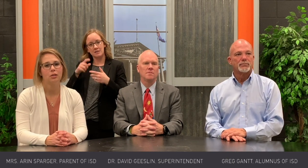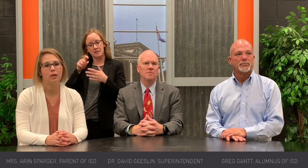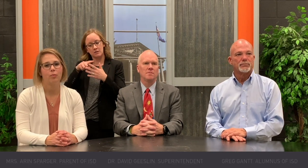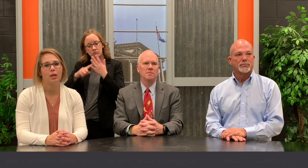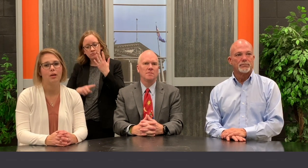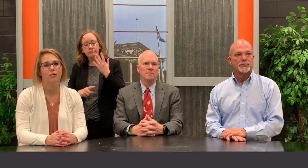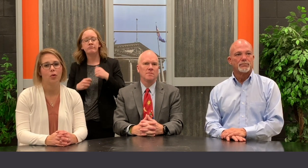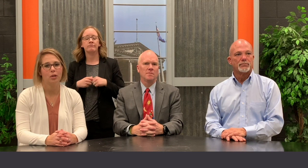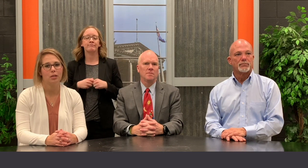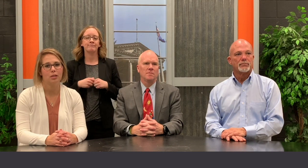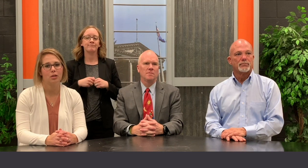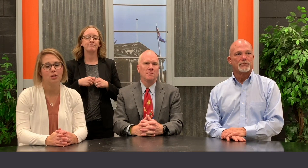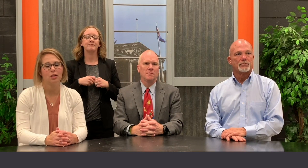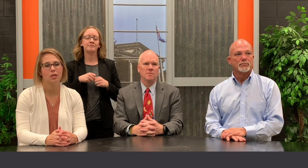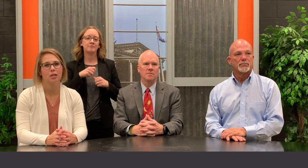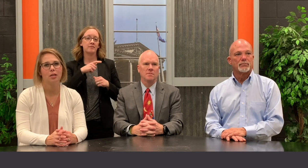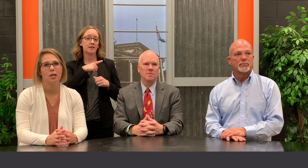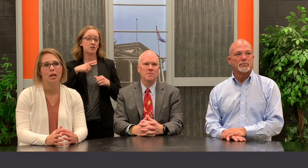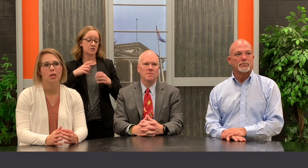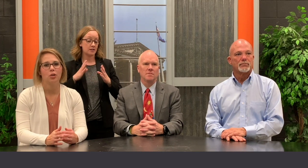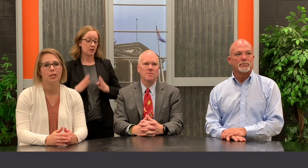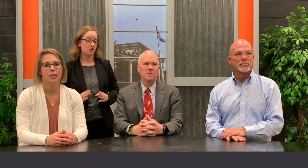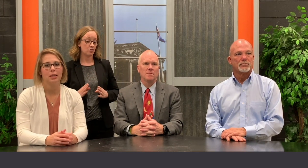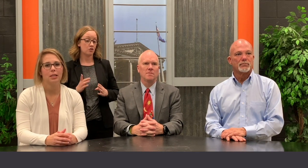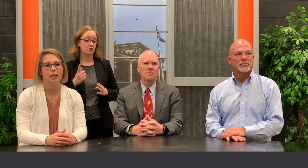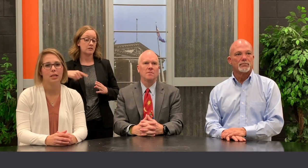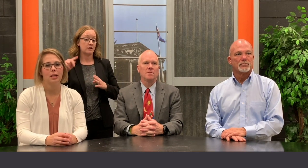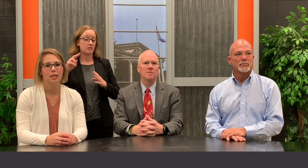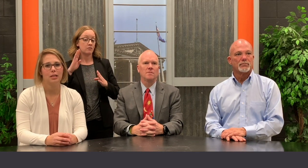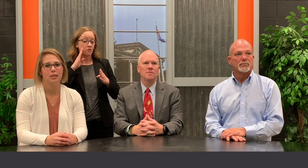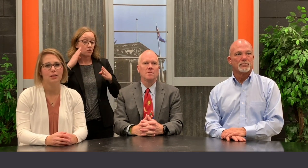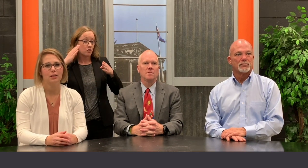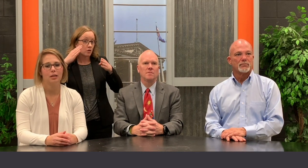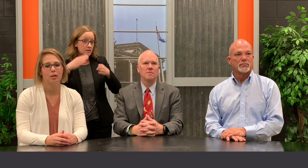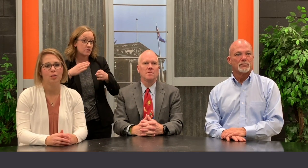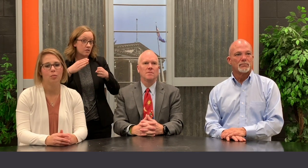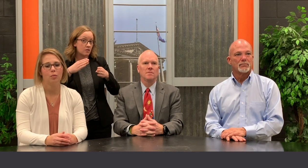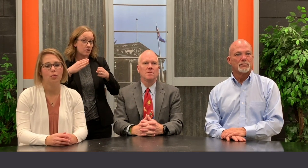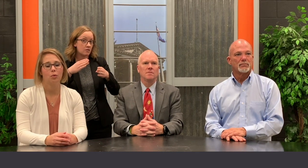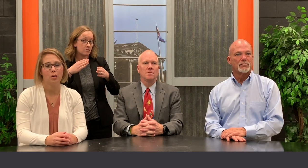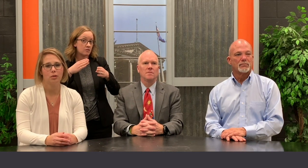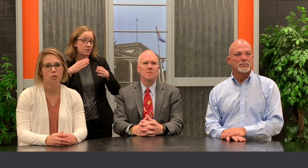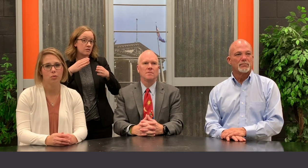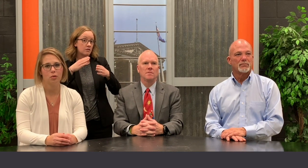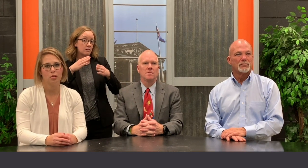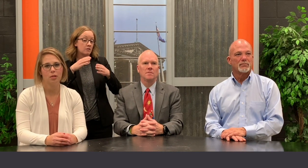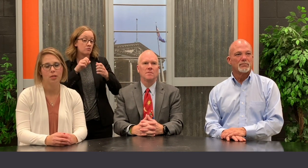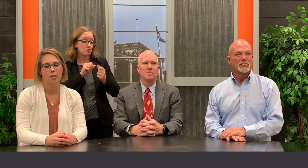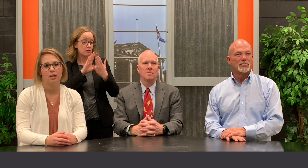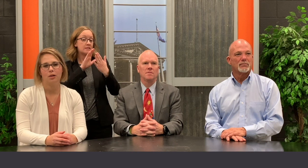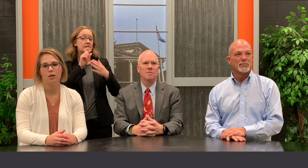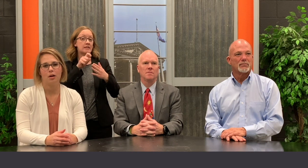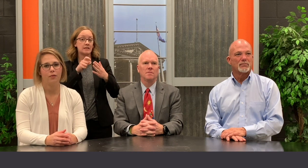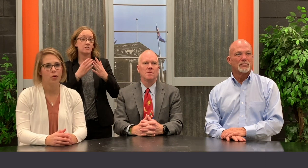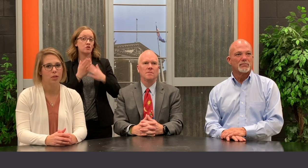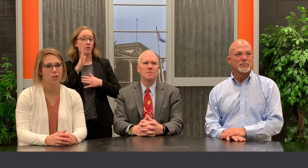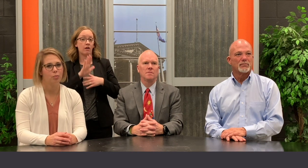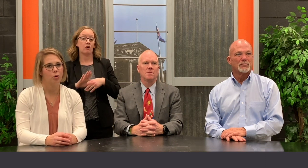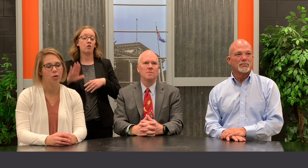So legislators have been focused on addressing those needs throughout the school. They are not focused on